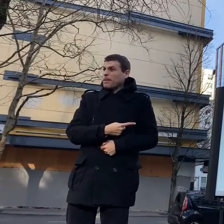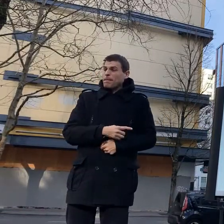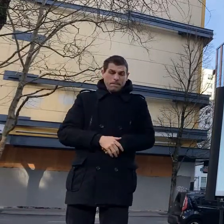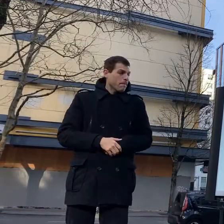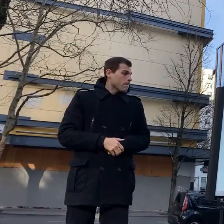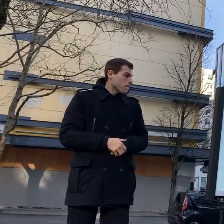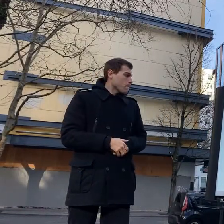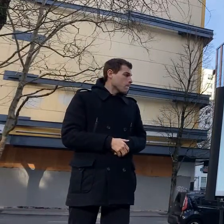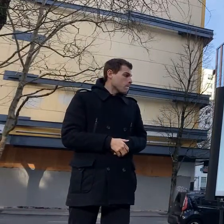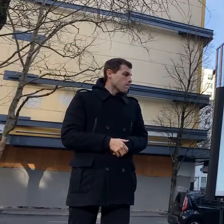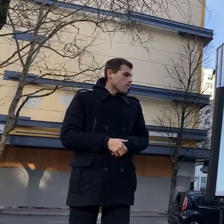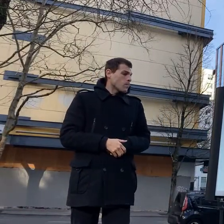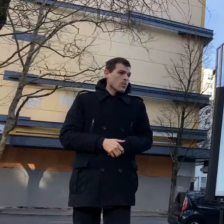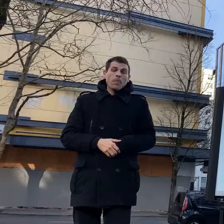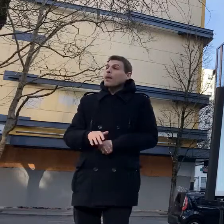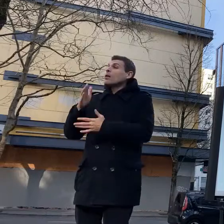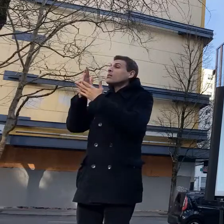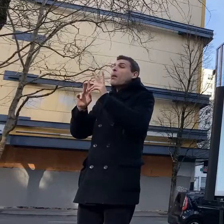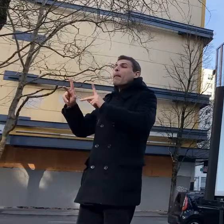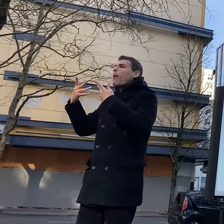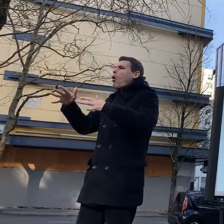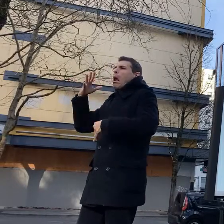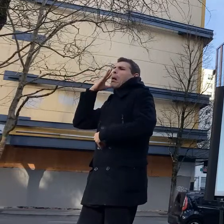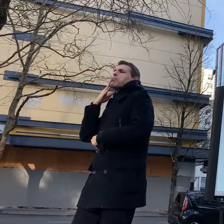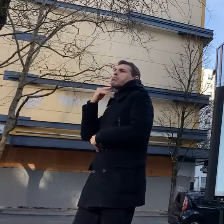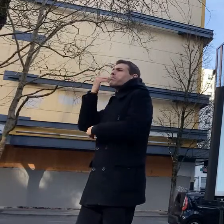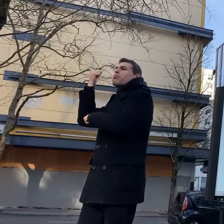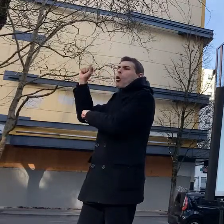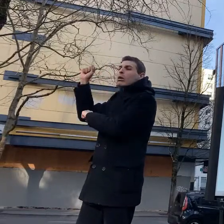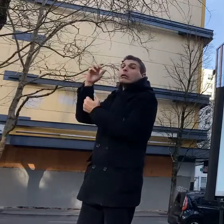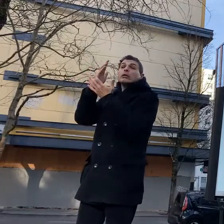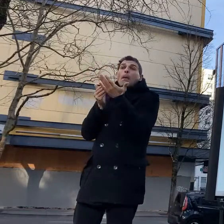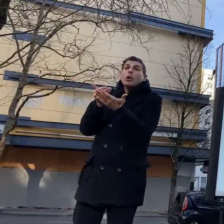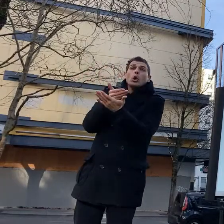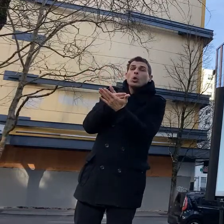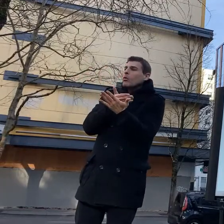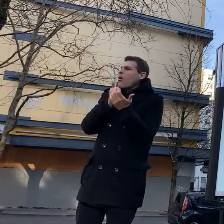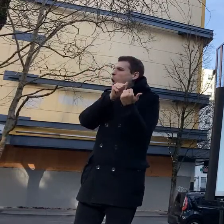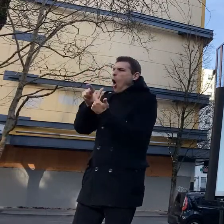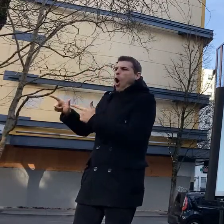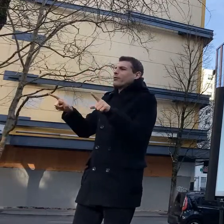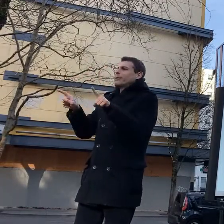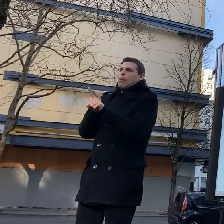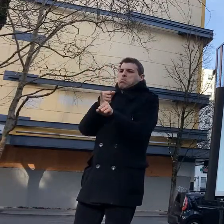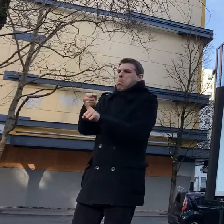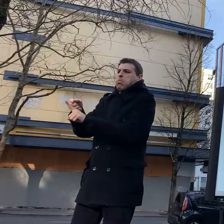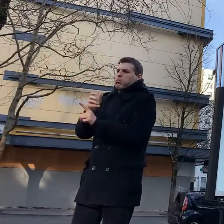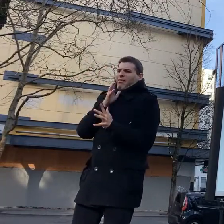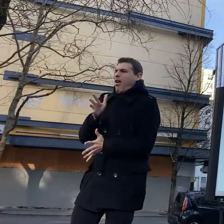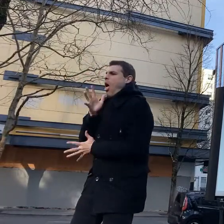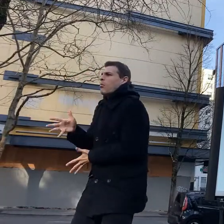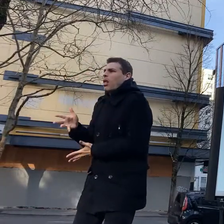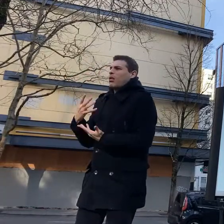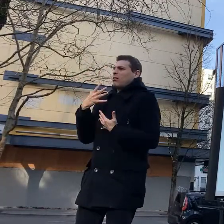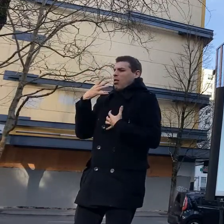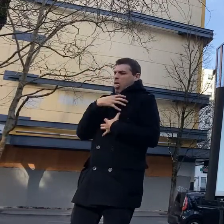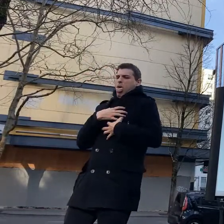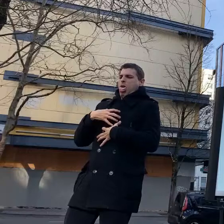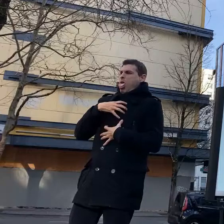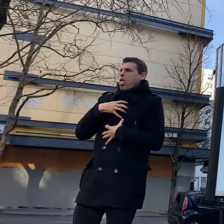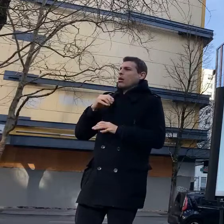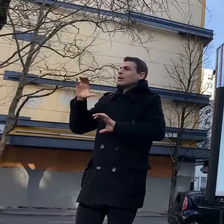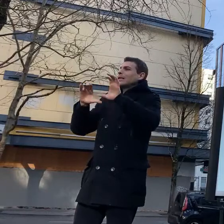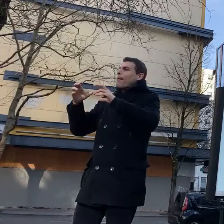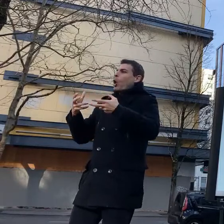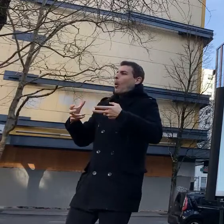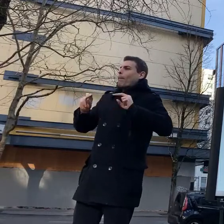not necessarily documenting this we do have a great record of what happened here in portland over these two weeks in particular because of what people wrote